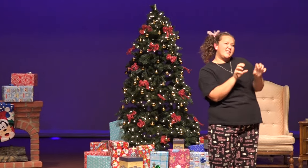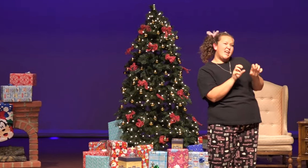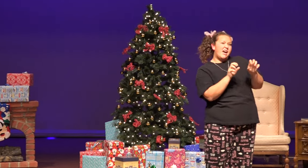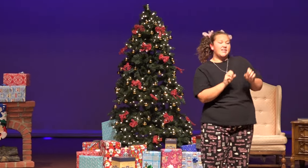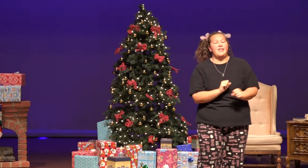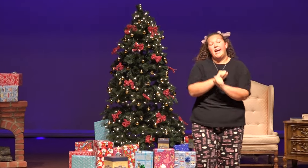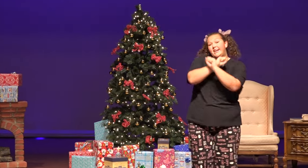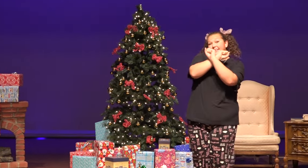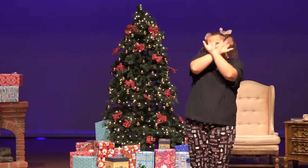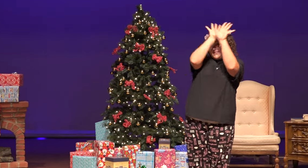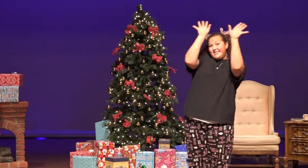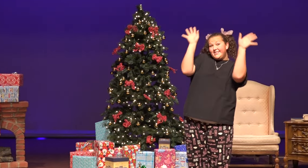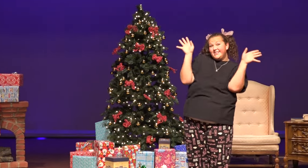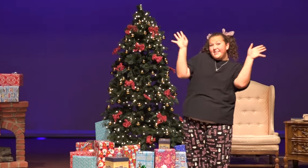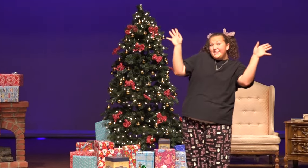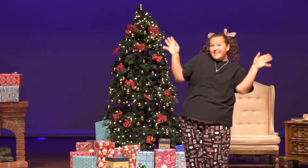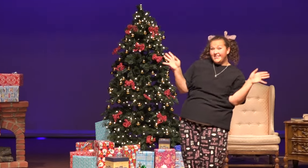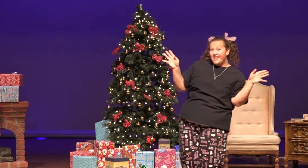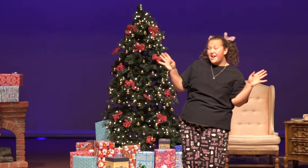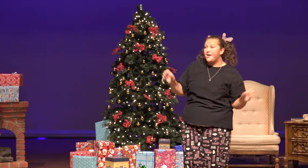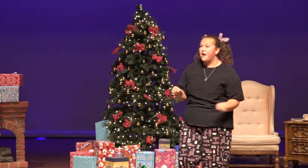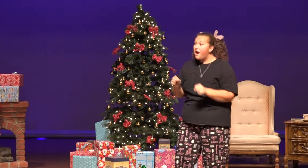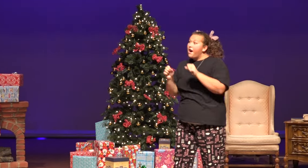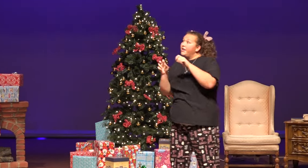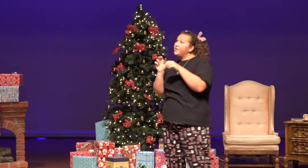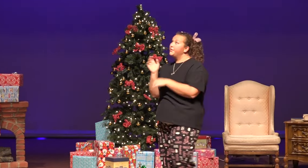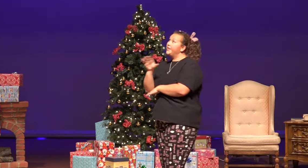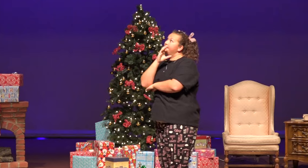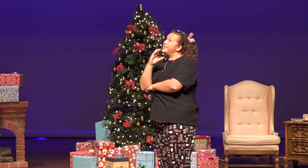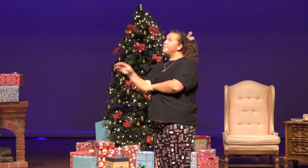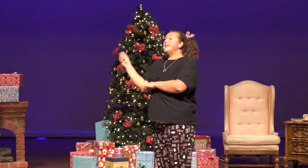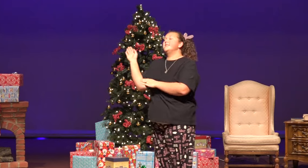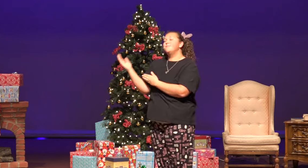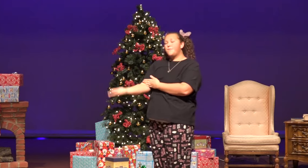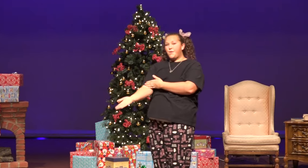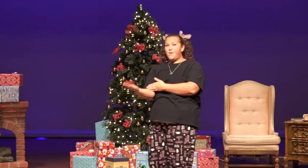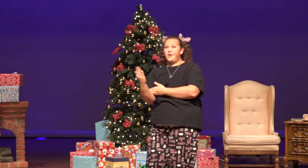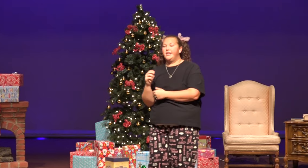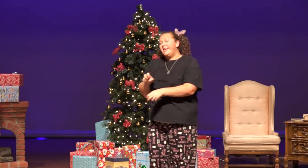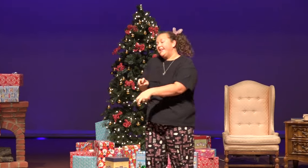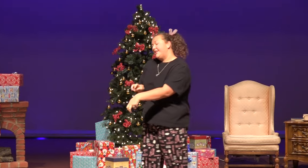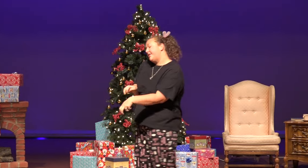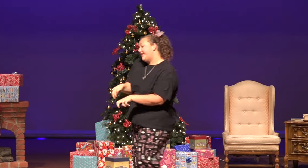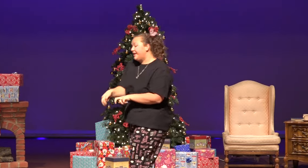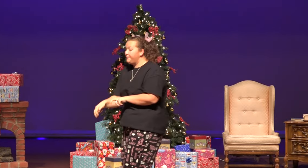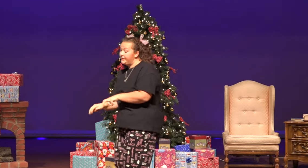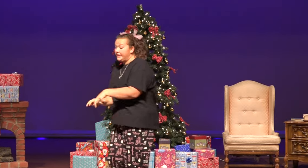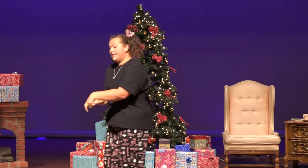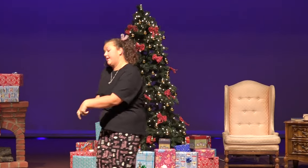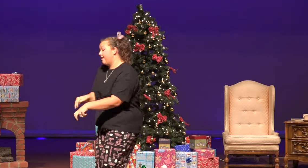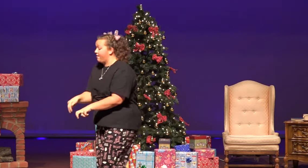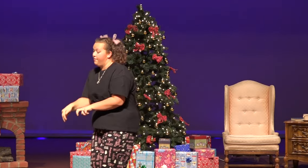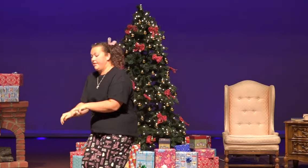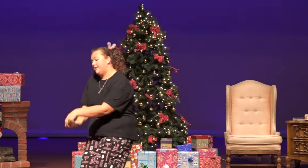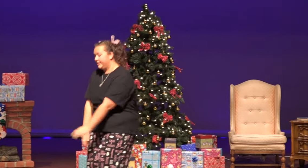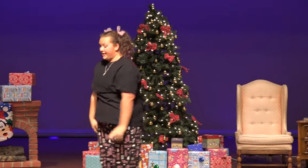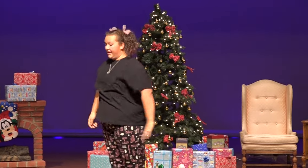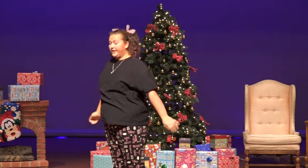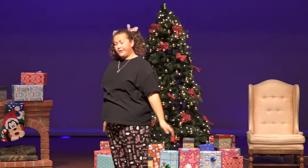massage. I can see me now on Christmas morning, creeping down the stairs.